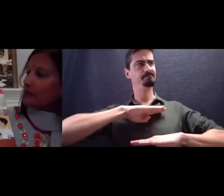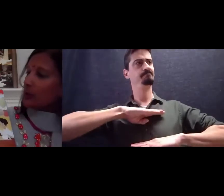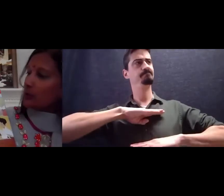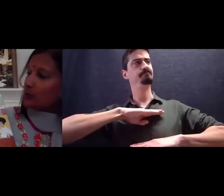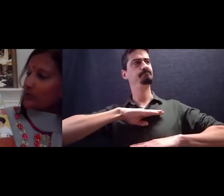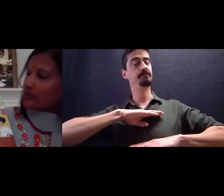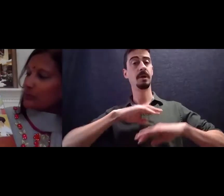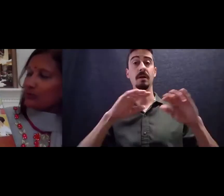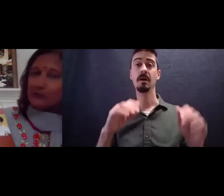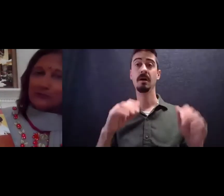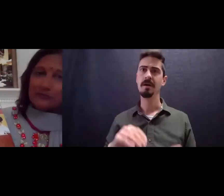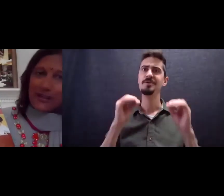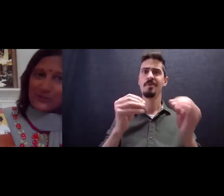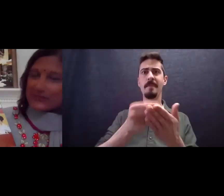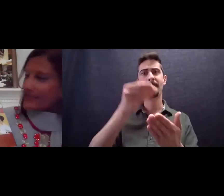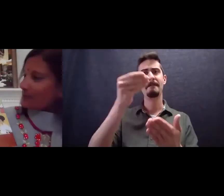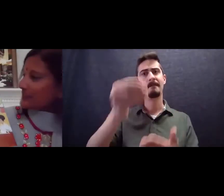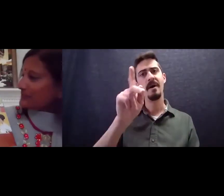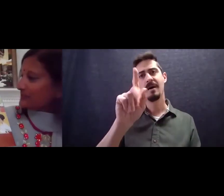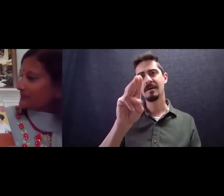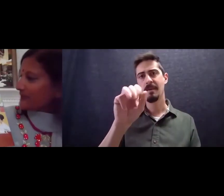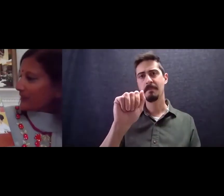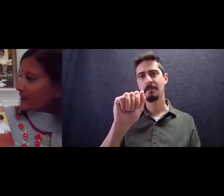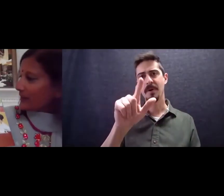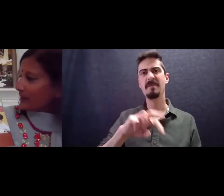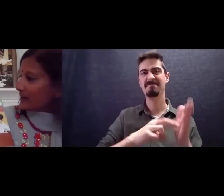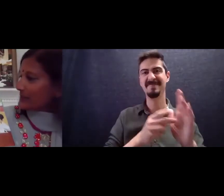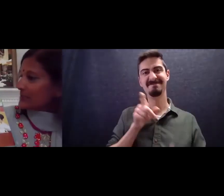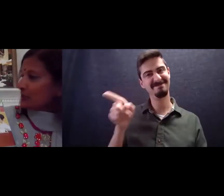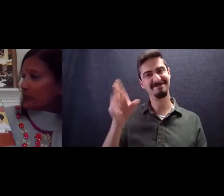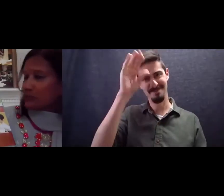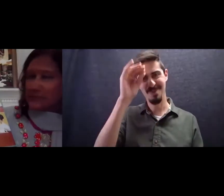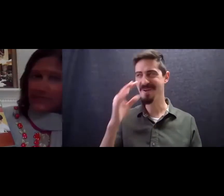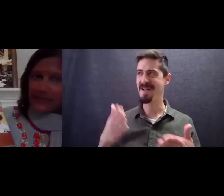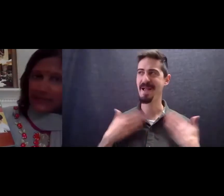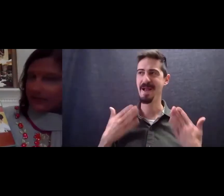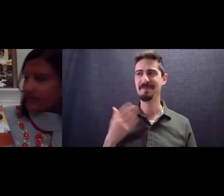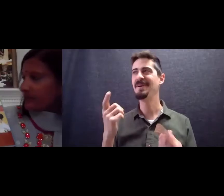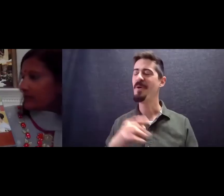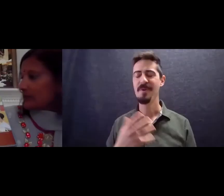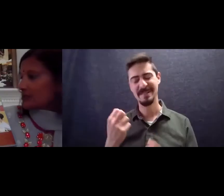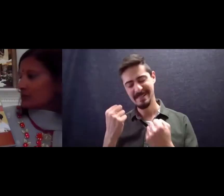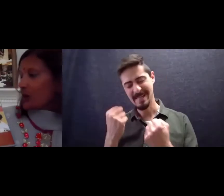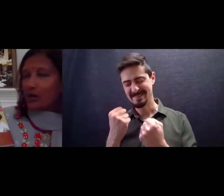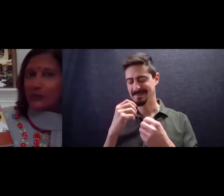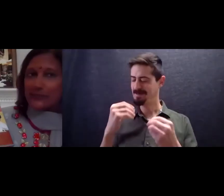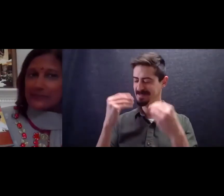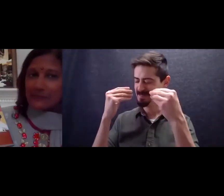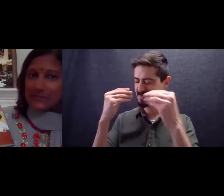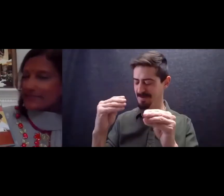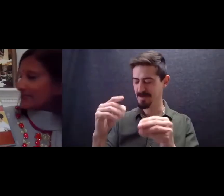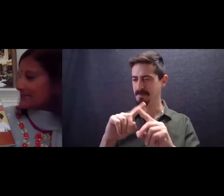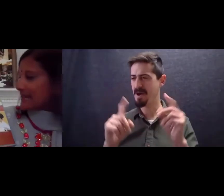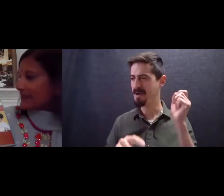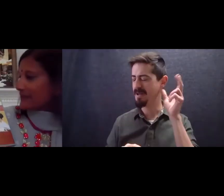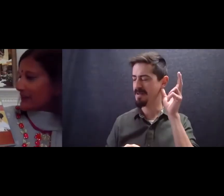no one but Kamel Raja was happy until Bapu said tomorrow is